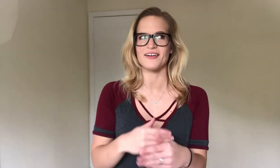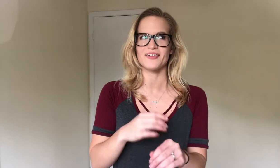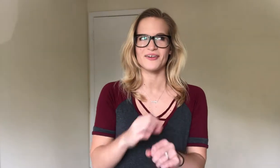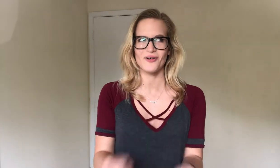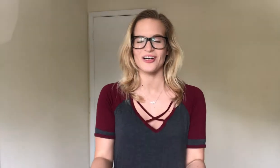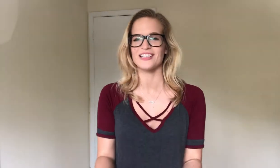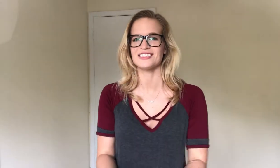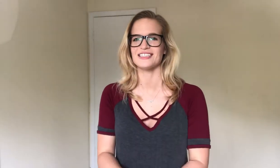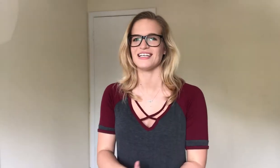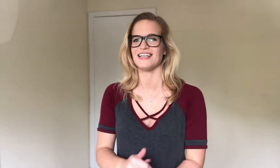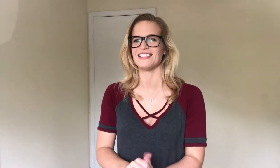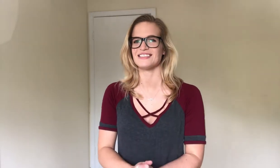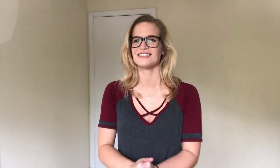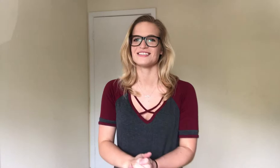chorus and it's...